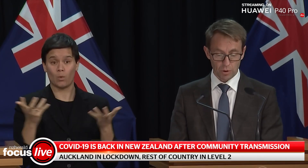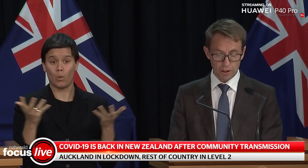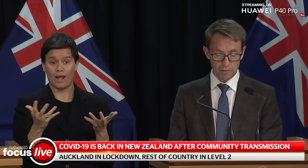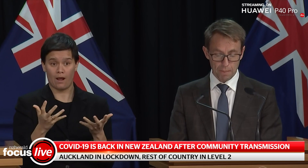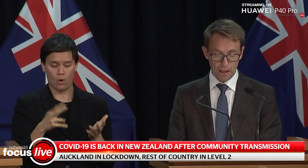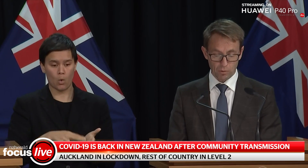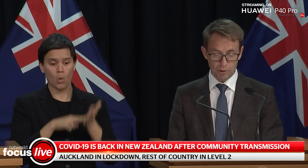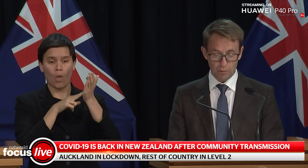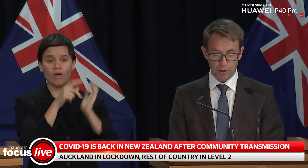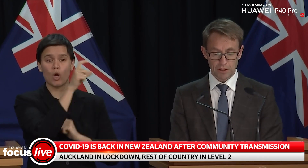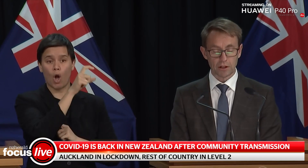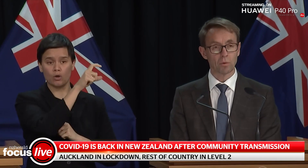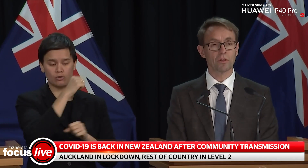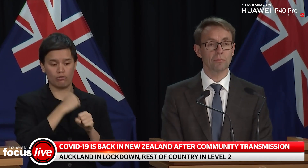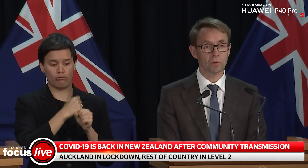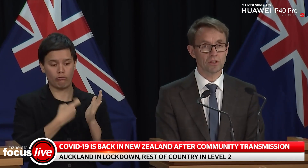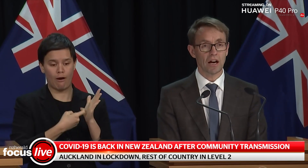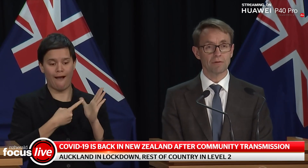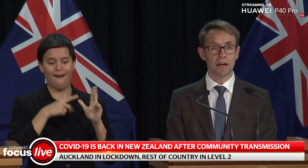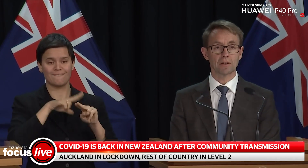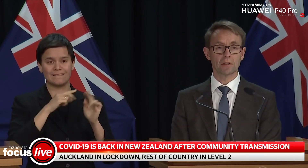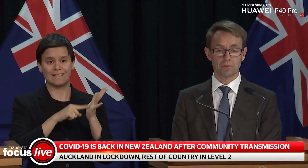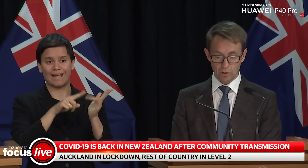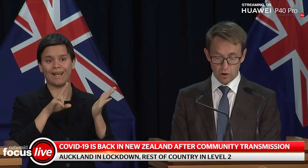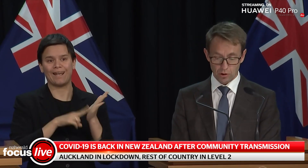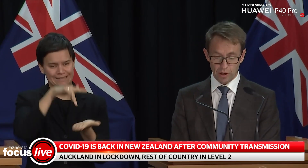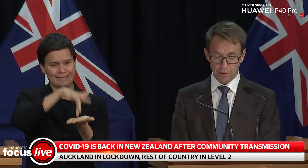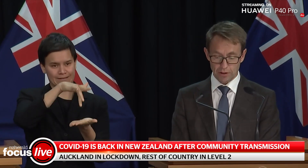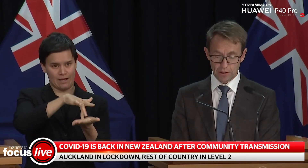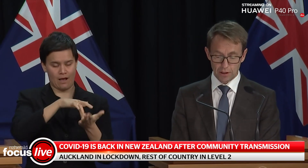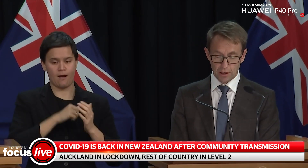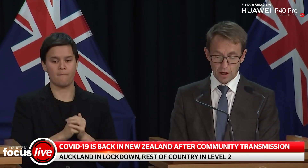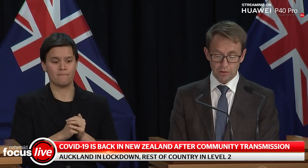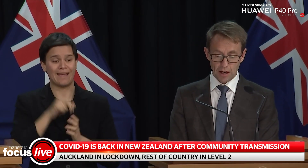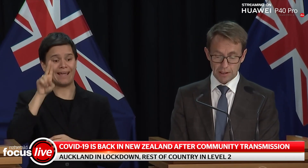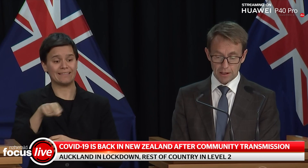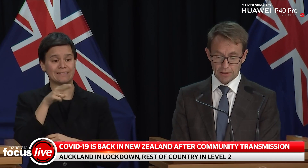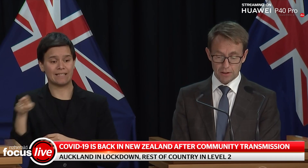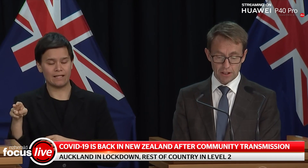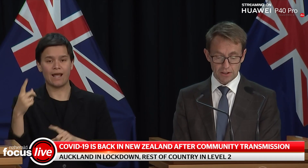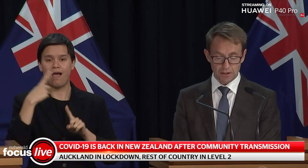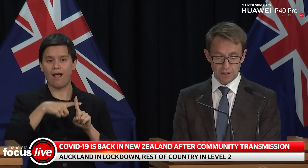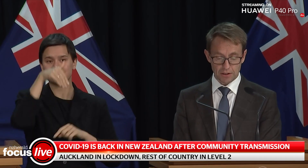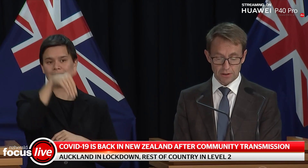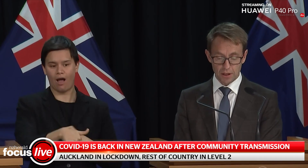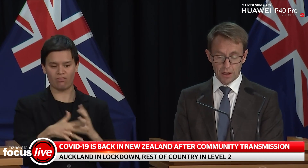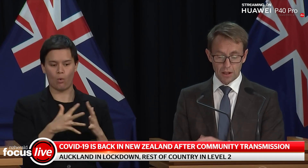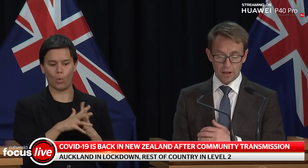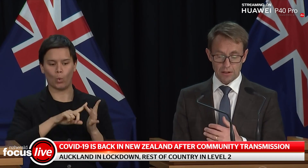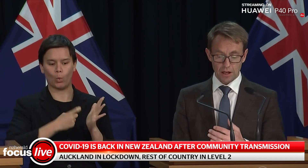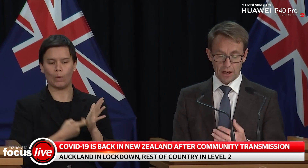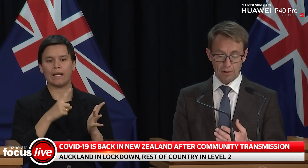and Whiri will be operating with more staff and for longer hours over coming days. The testing centres